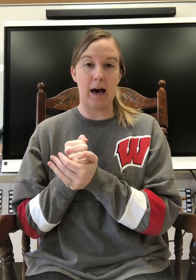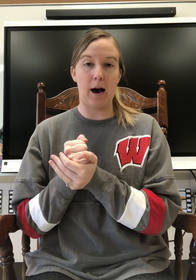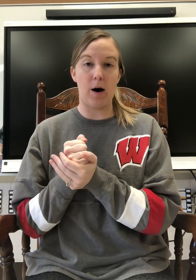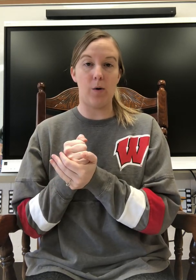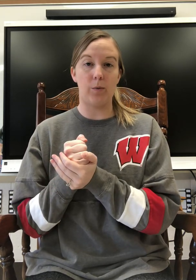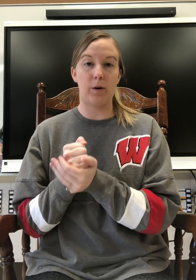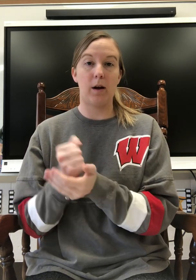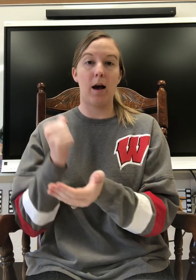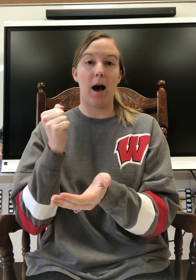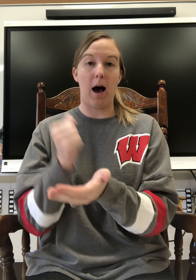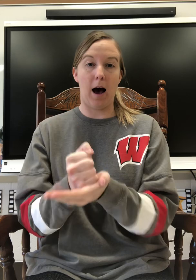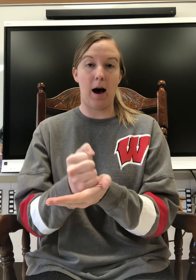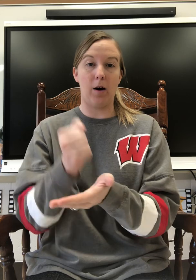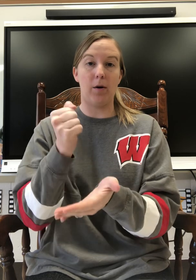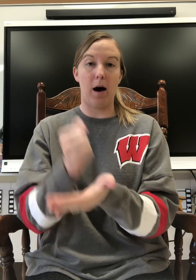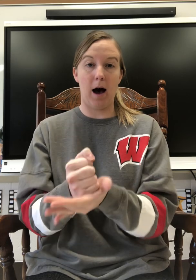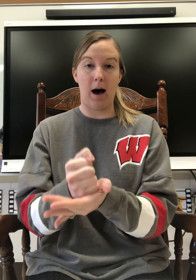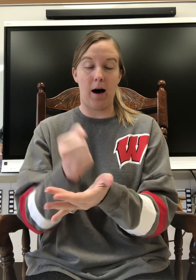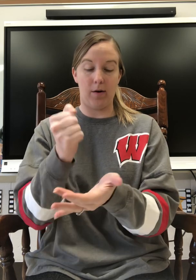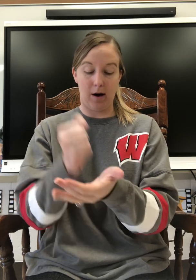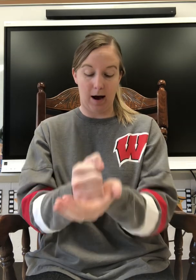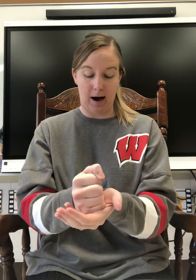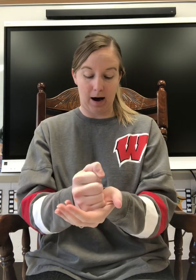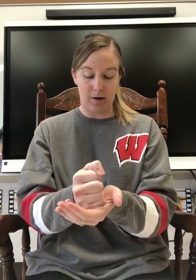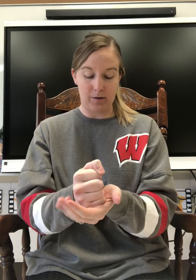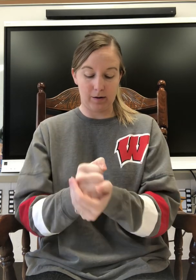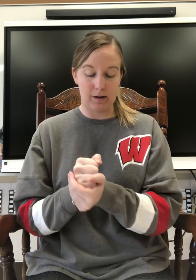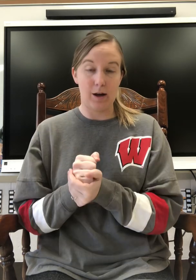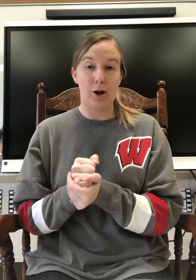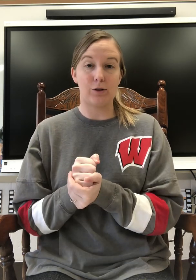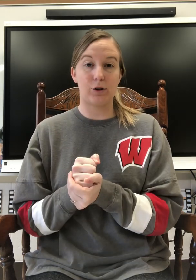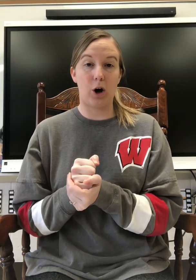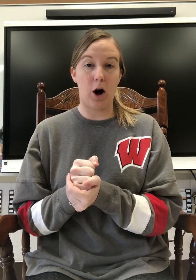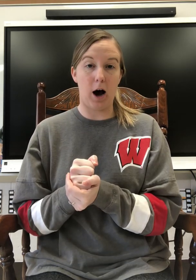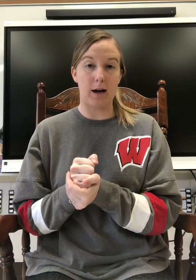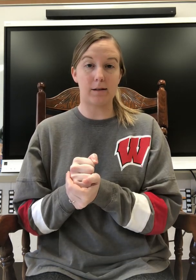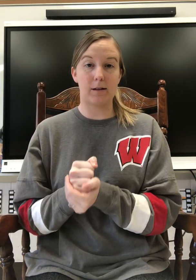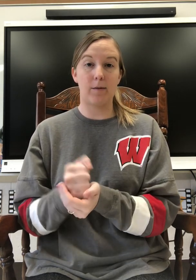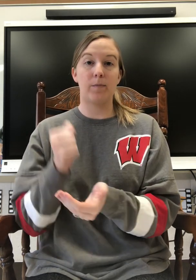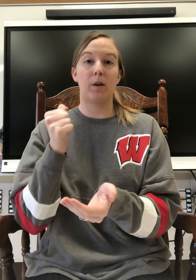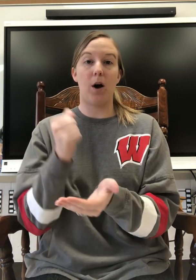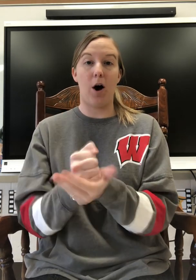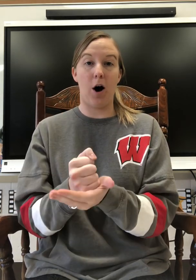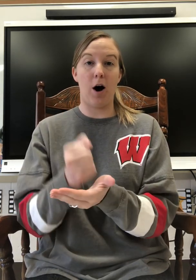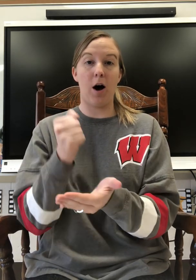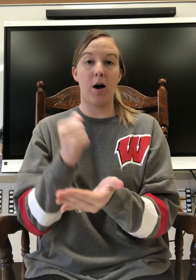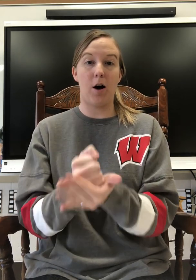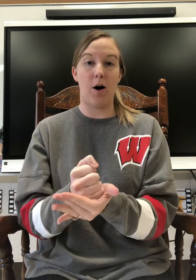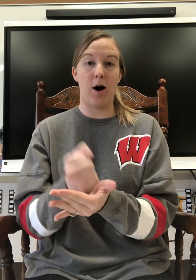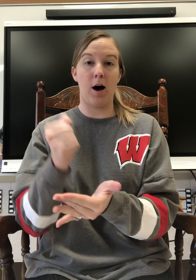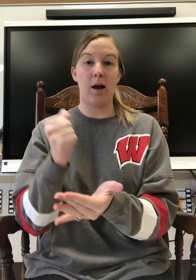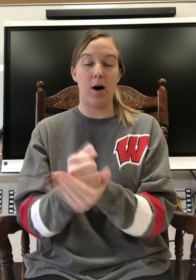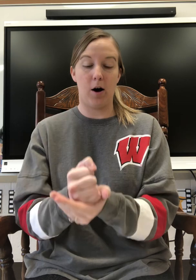Ow, ow, ow, Taut, aw, aw, aw.